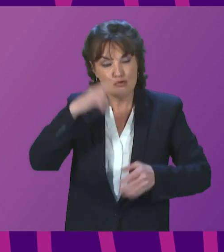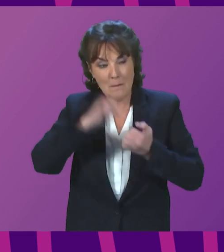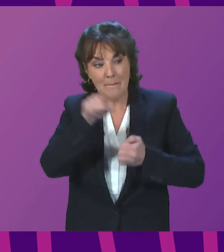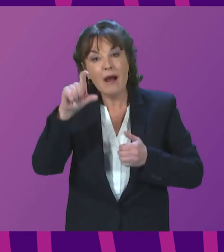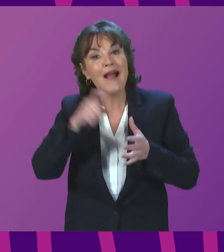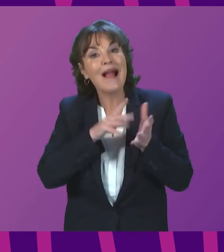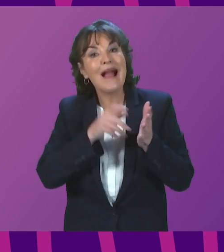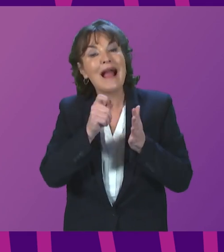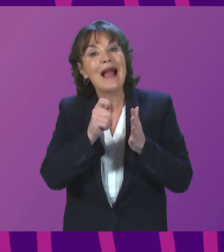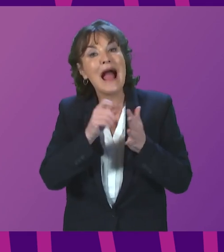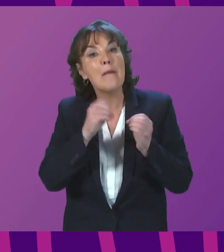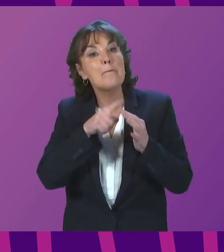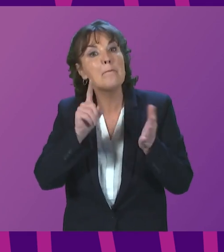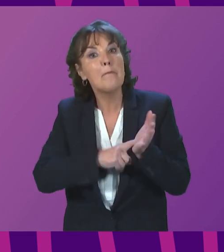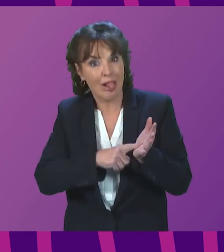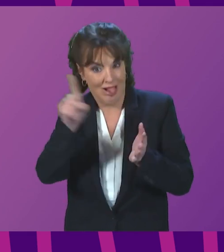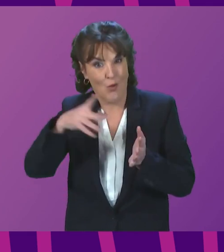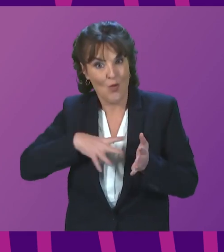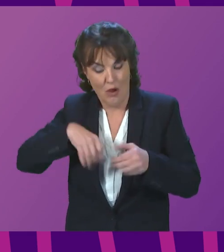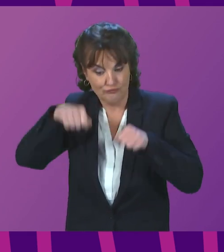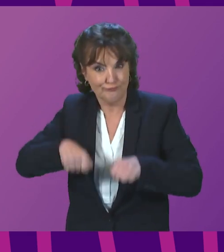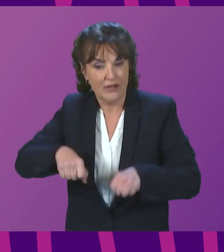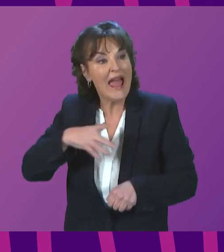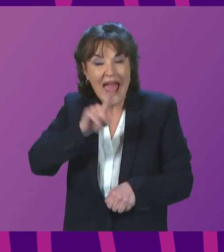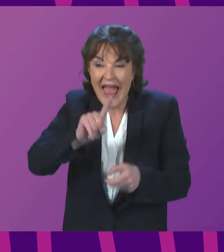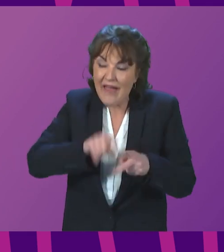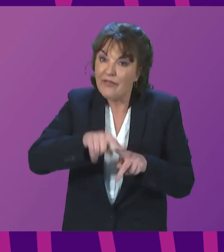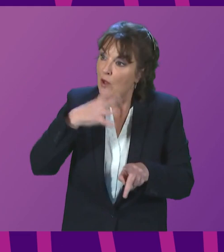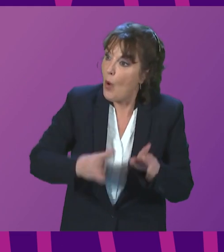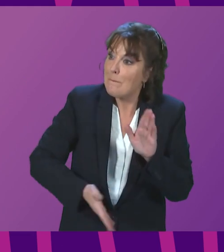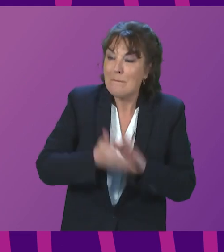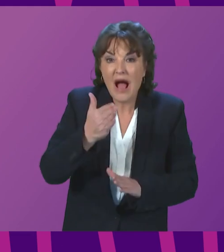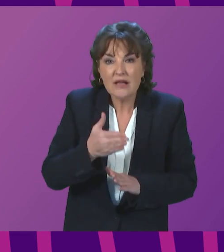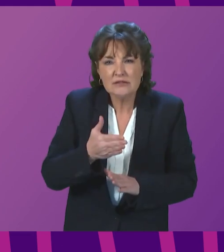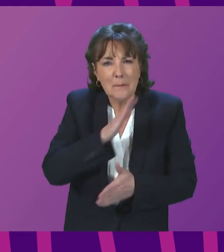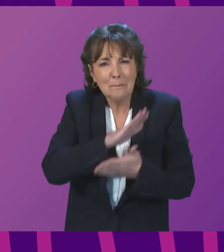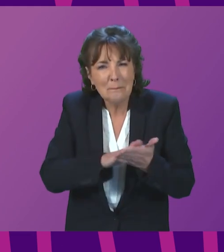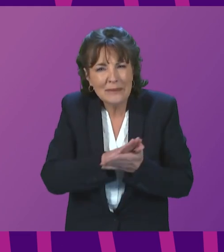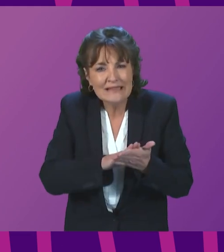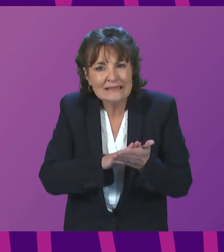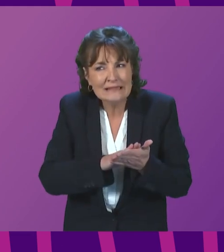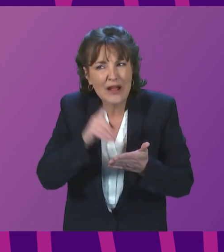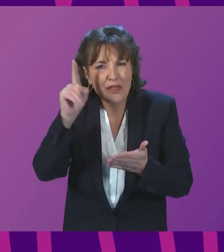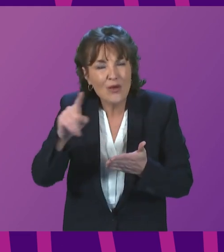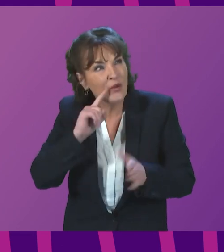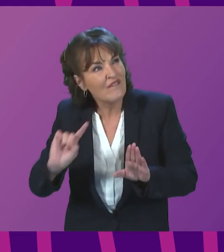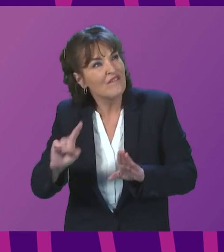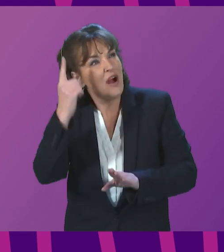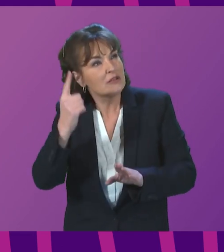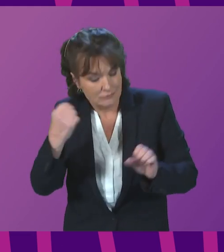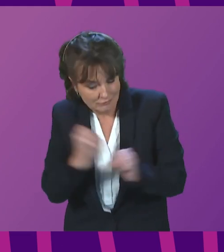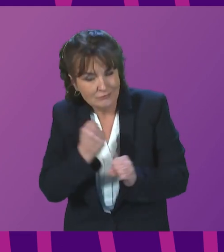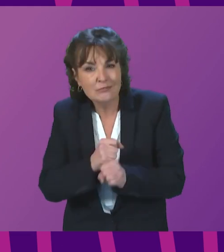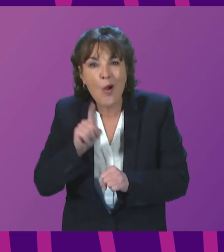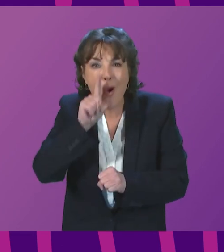should get the go-ahead. But even if Campbell got the go-ahead, at 2026 is when it would first produce any oil. Nuclear